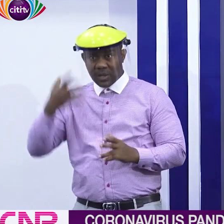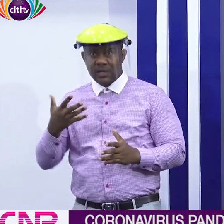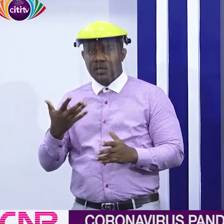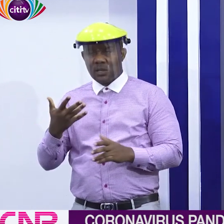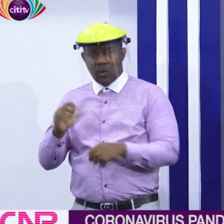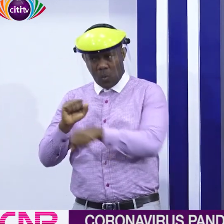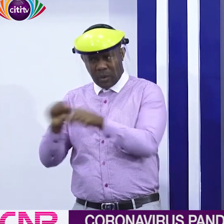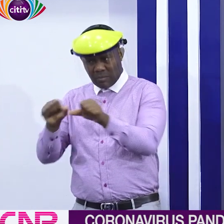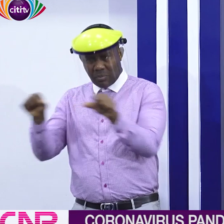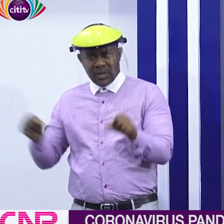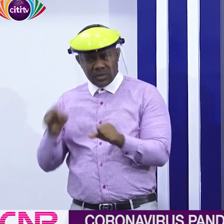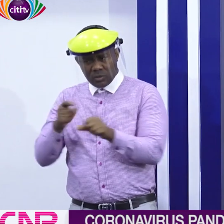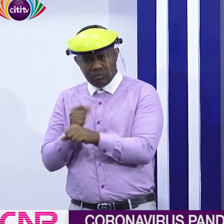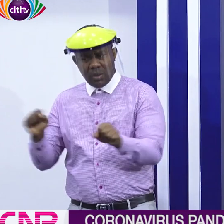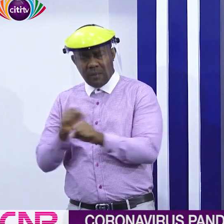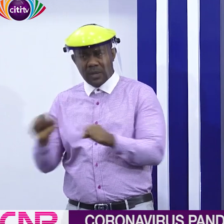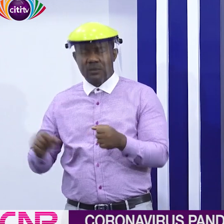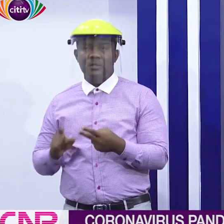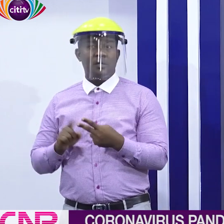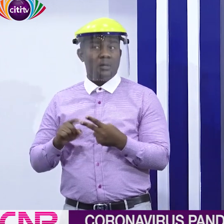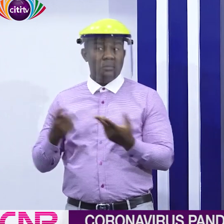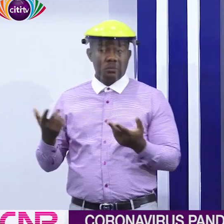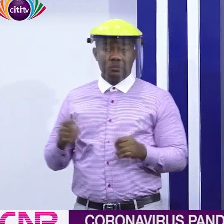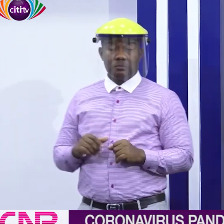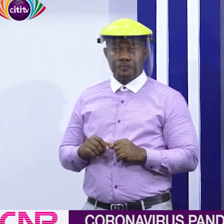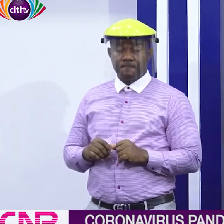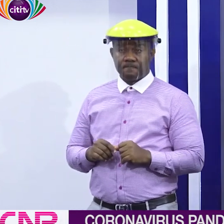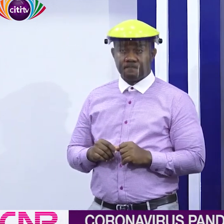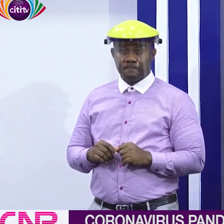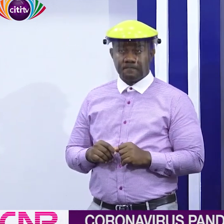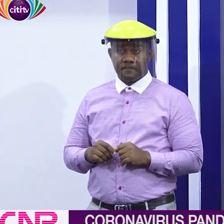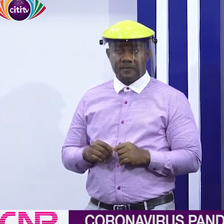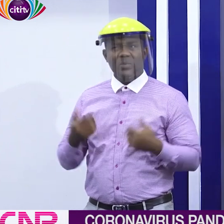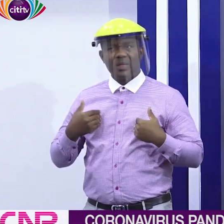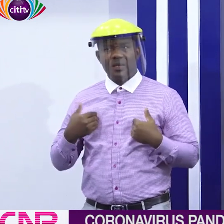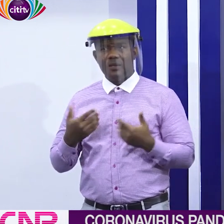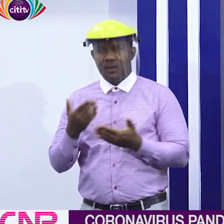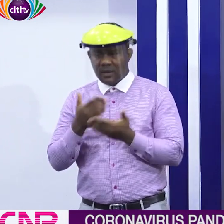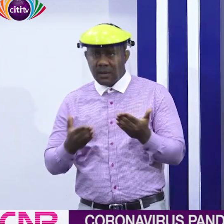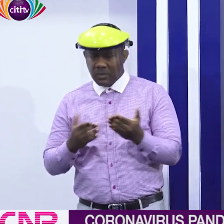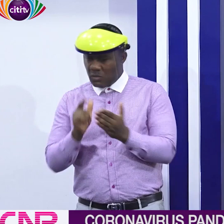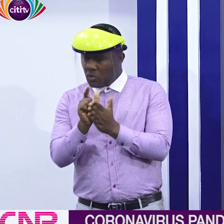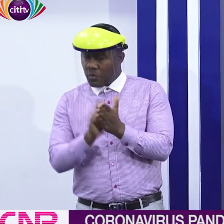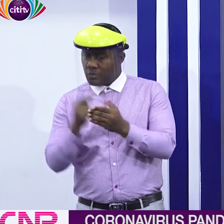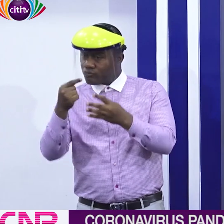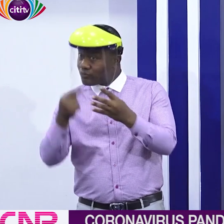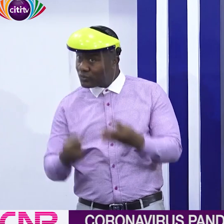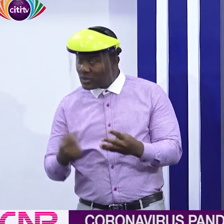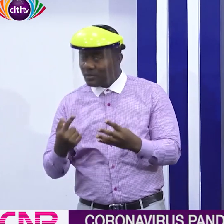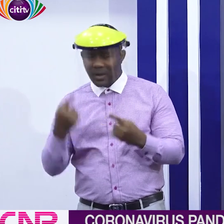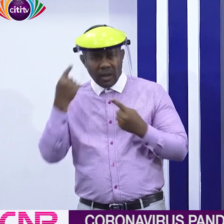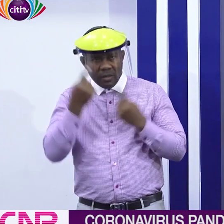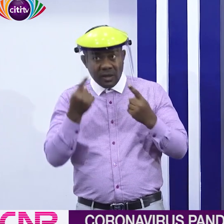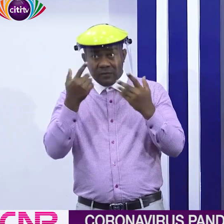that. Industry has volunteered some measures which could be made mandatory in all workplaces, and these measures are currently under